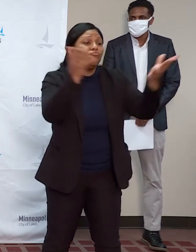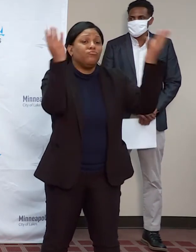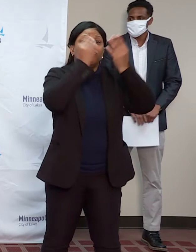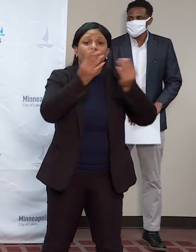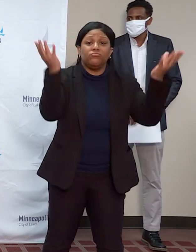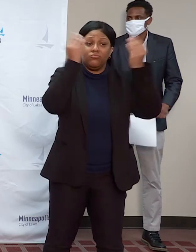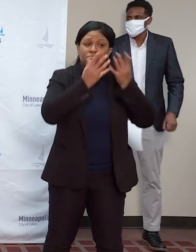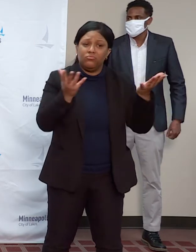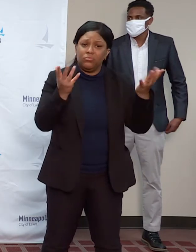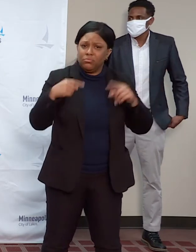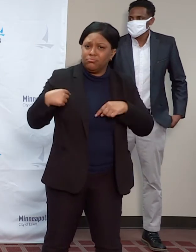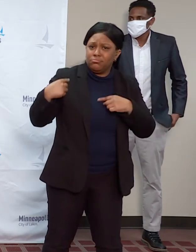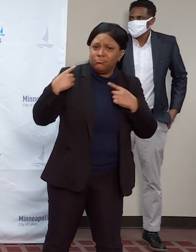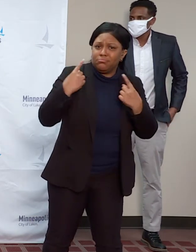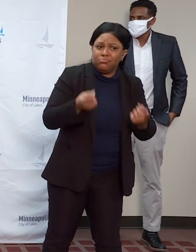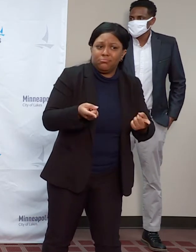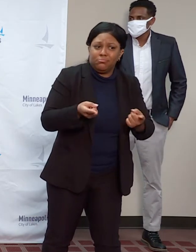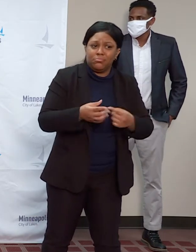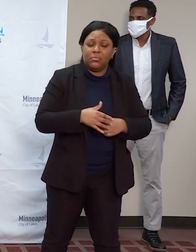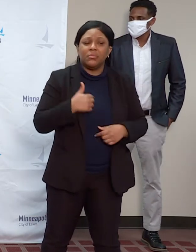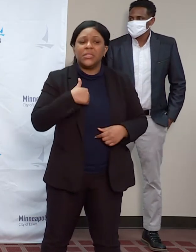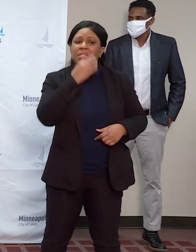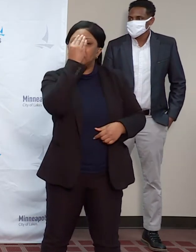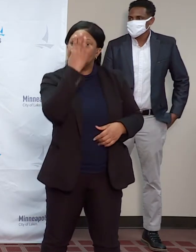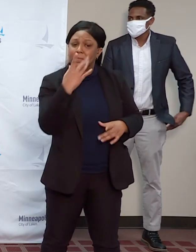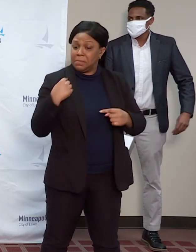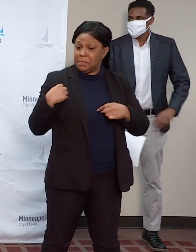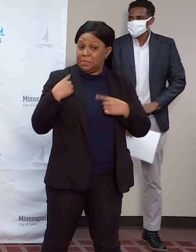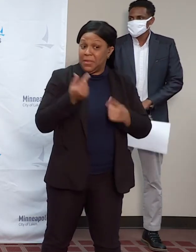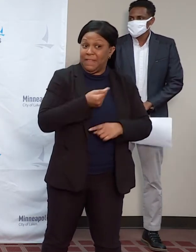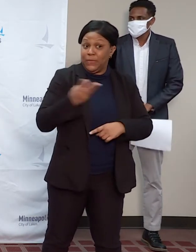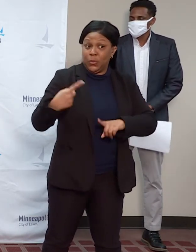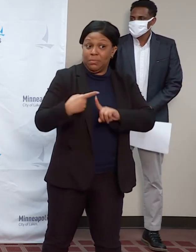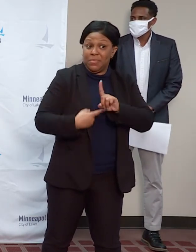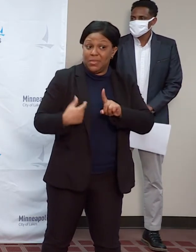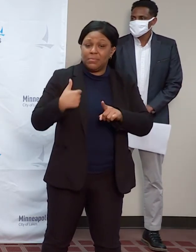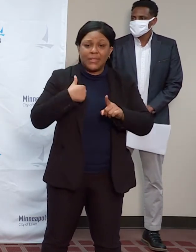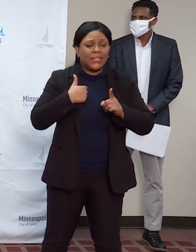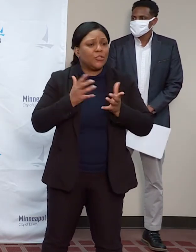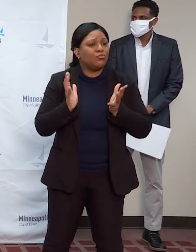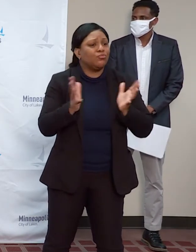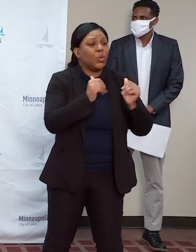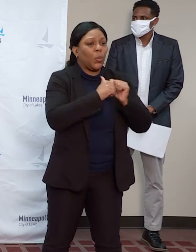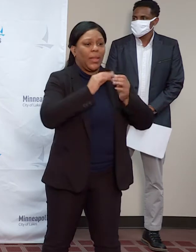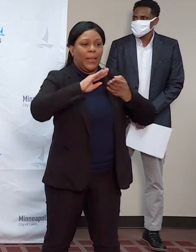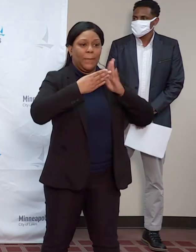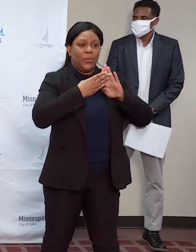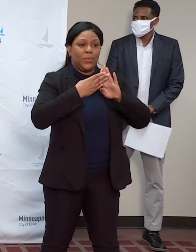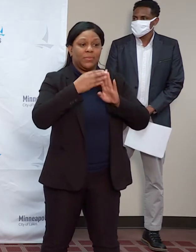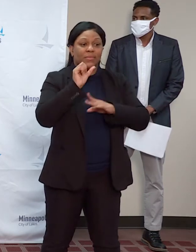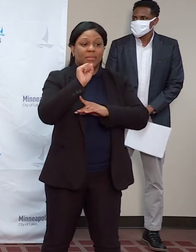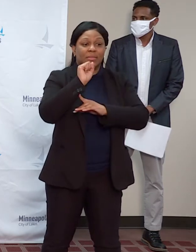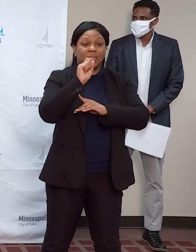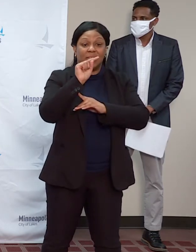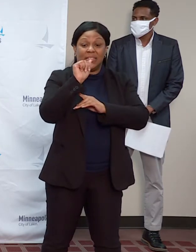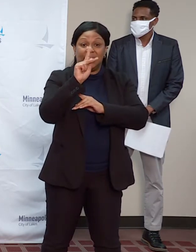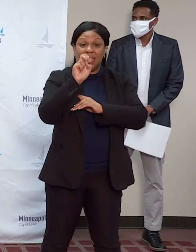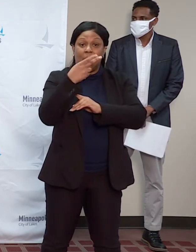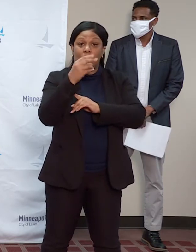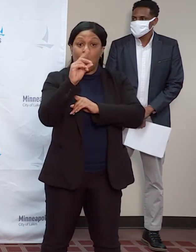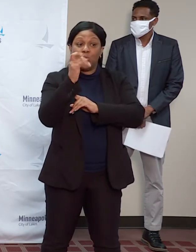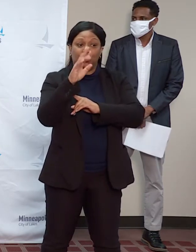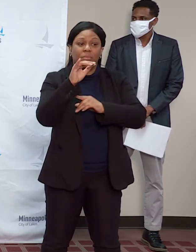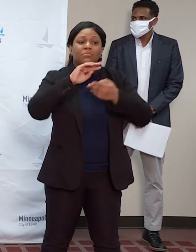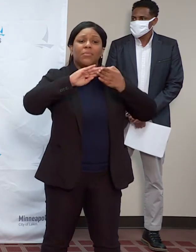with our community stakeholders for the last several months and that communication is key. Communication is key to de-escalation. Communication